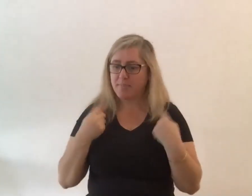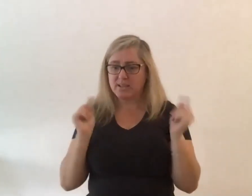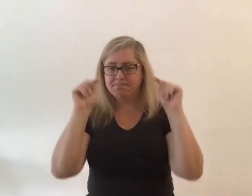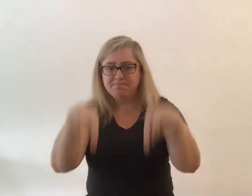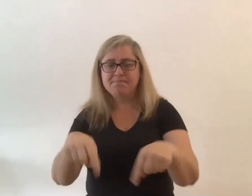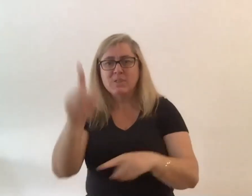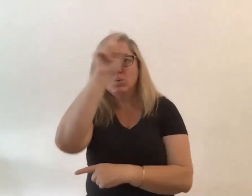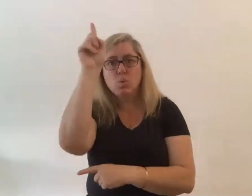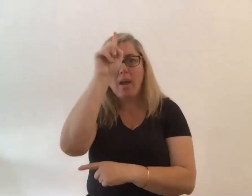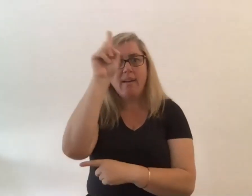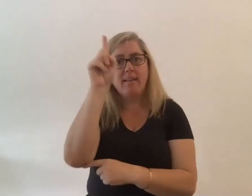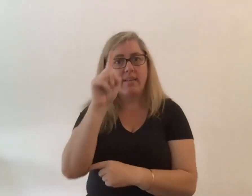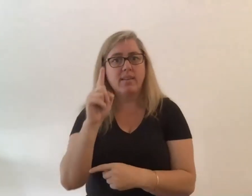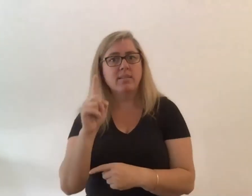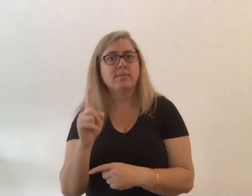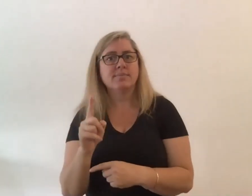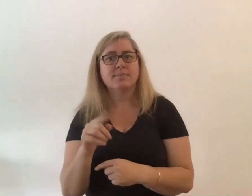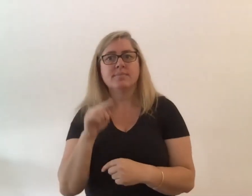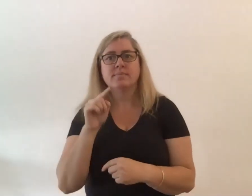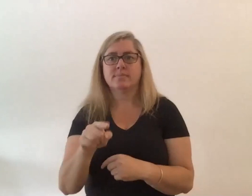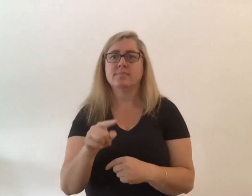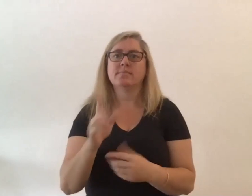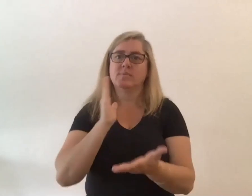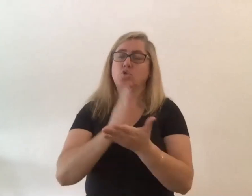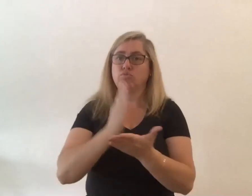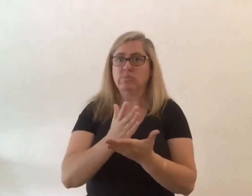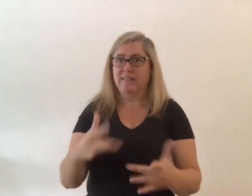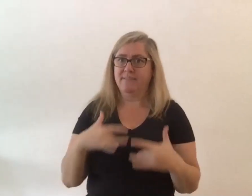just you know it's really honoring and this is my dog peanuts